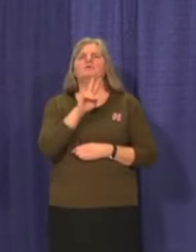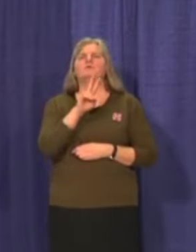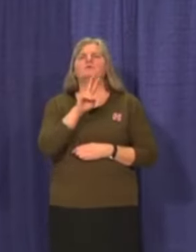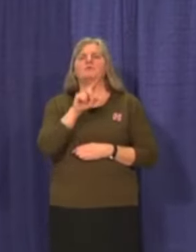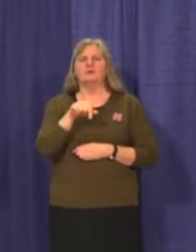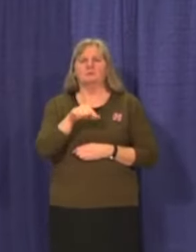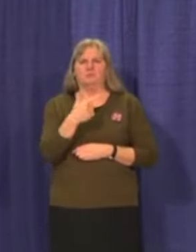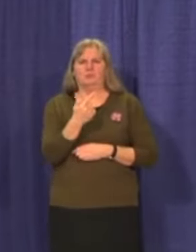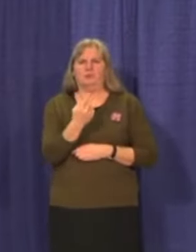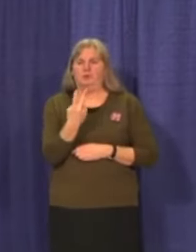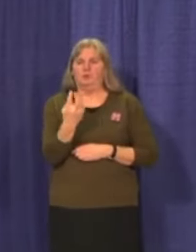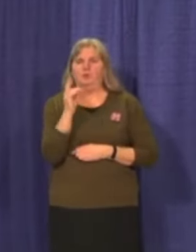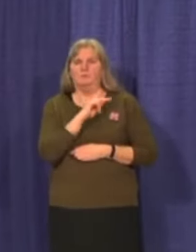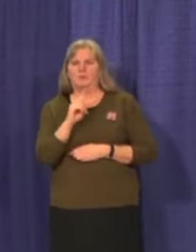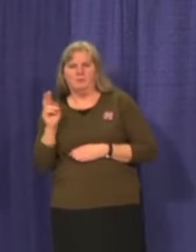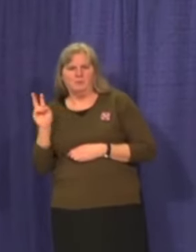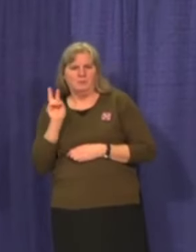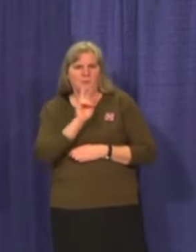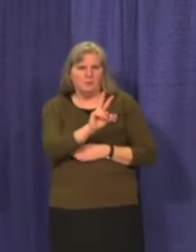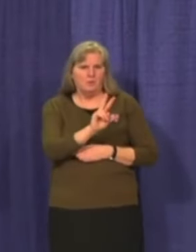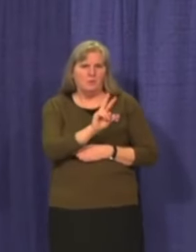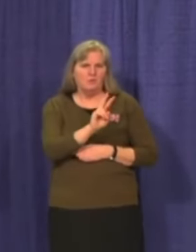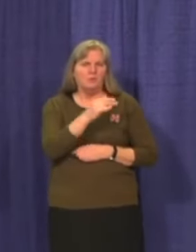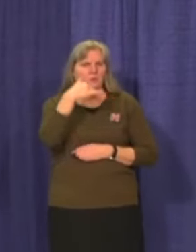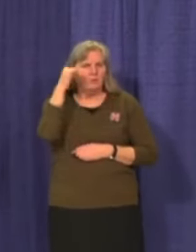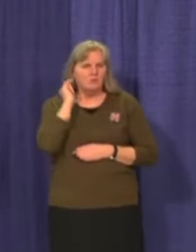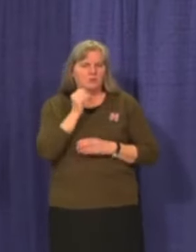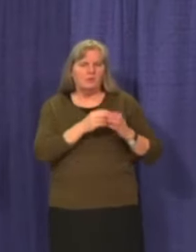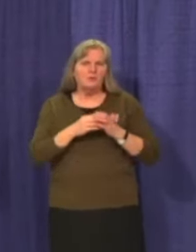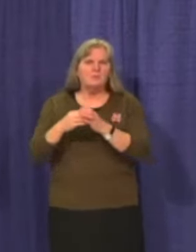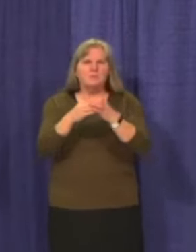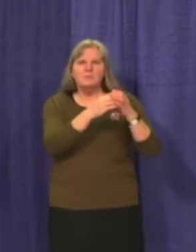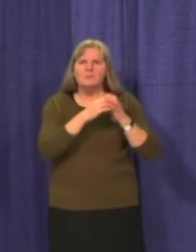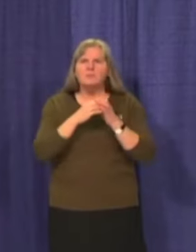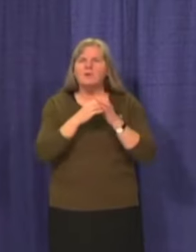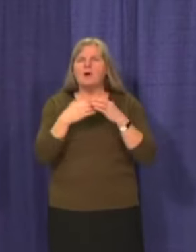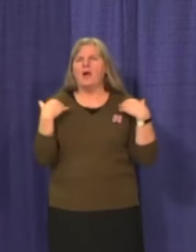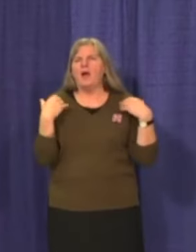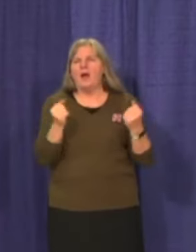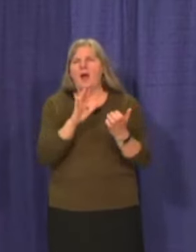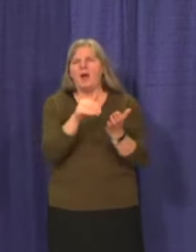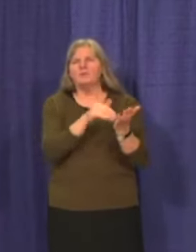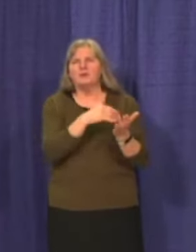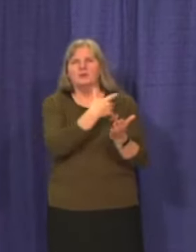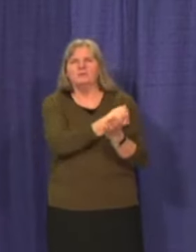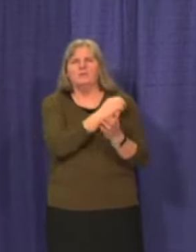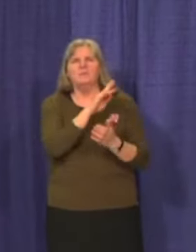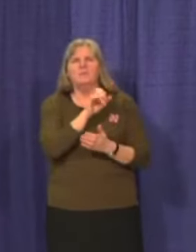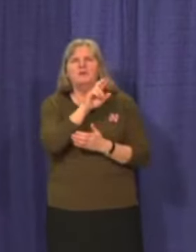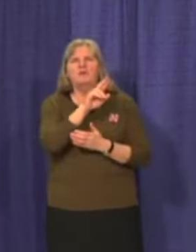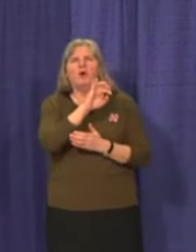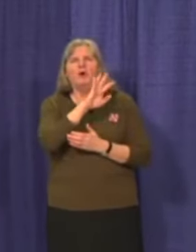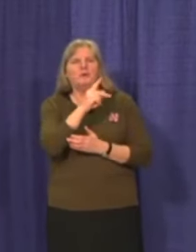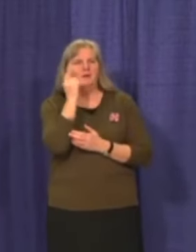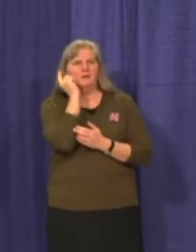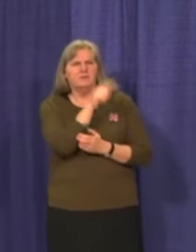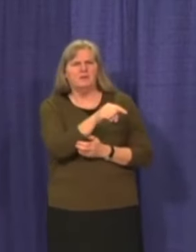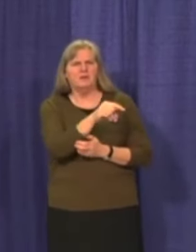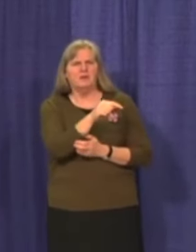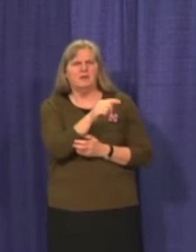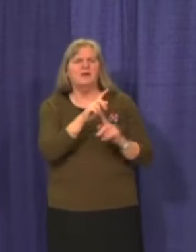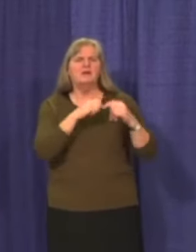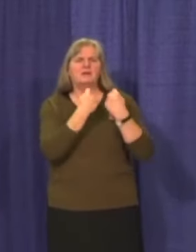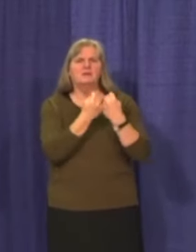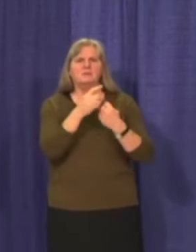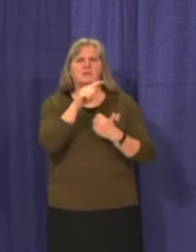two individuals presented at Yukon's mobile COVID-19 vaccine clinic in Beaver Creek, Yukon. I think it was Team